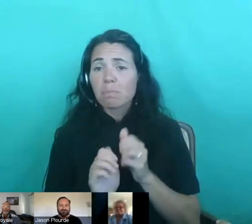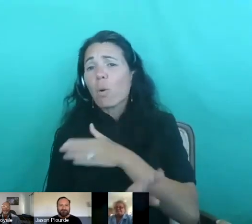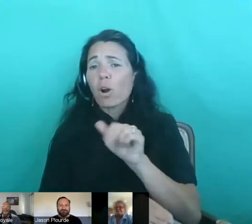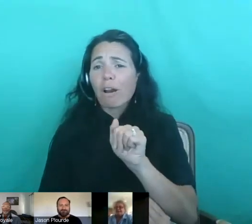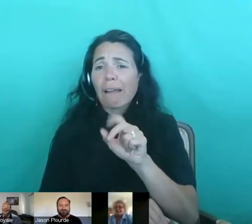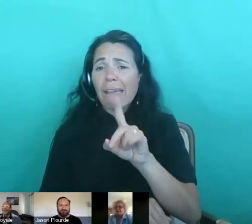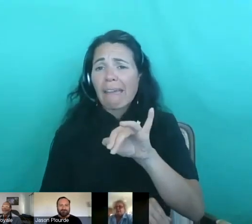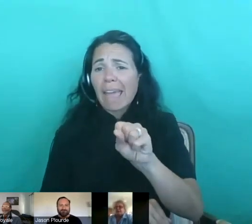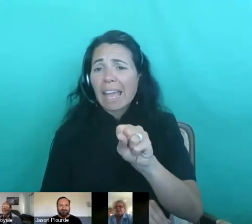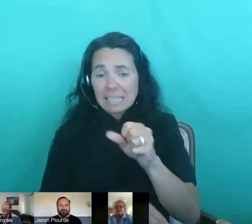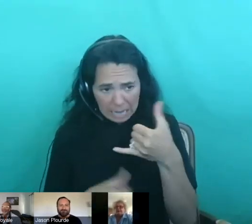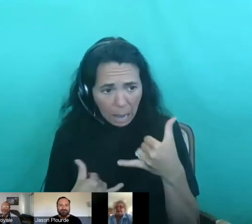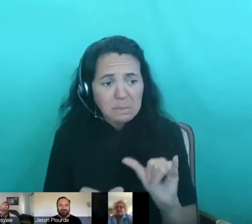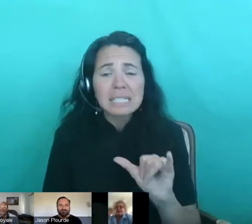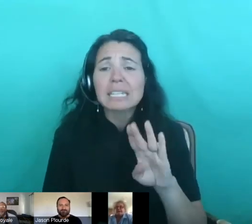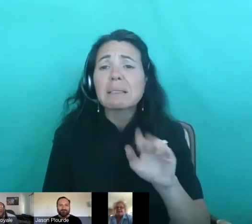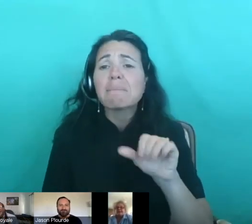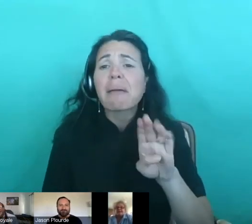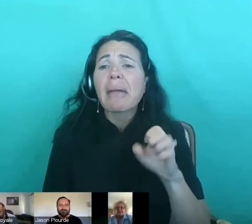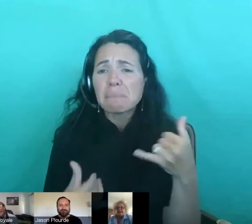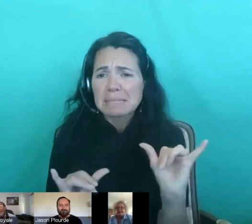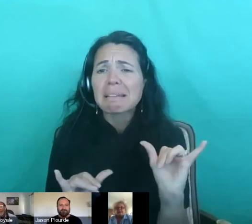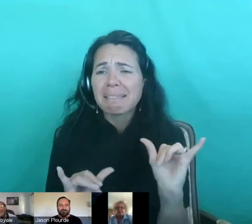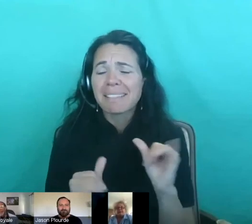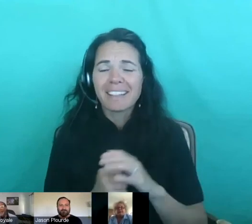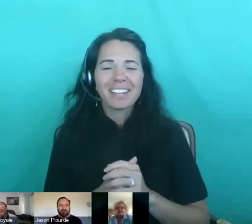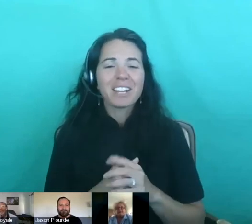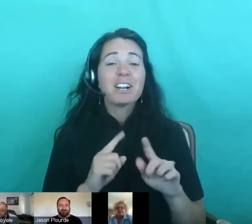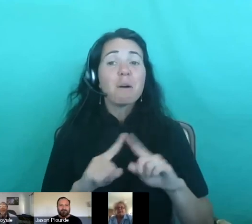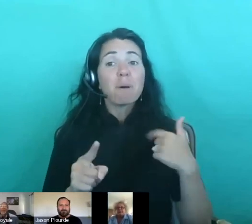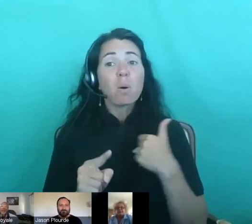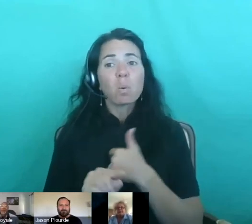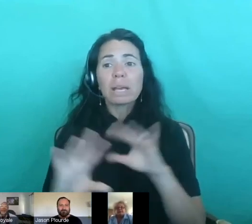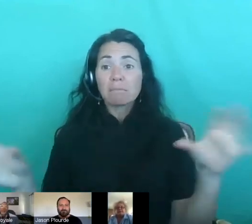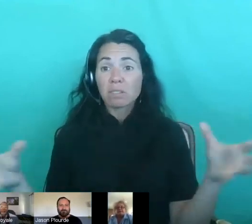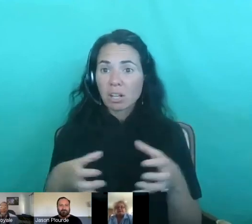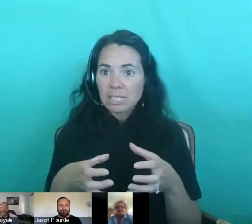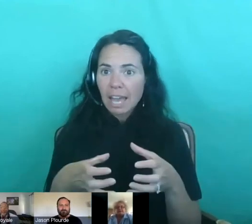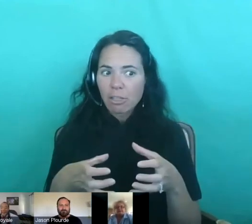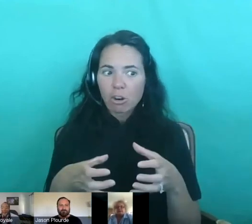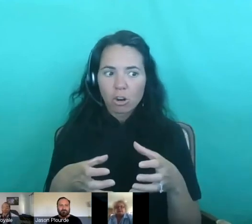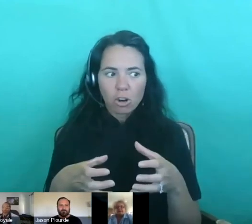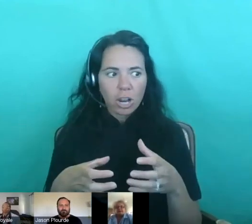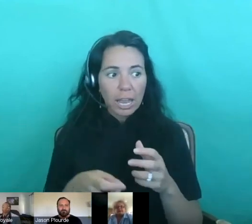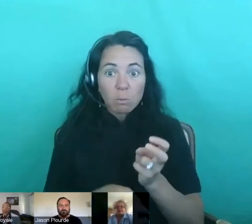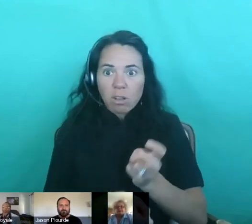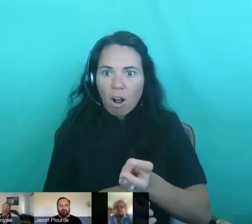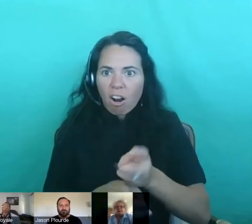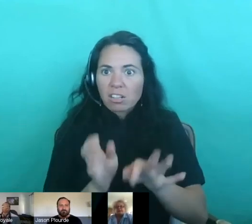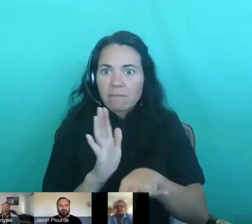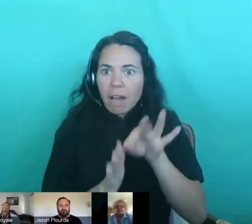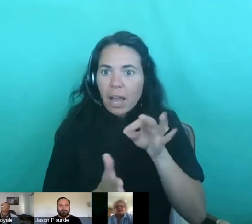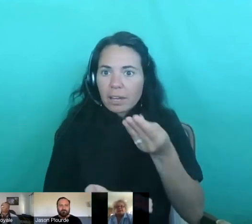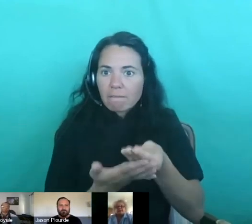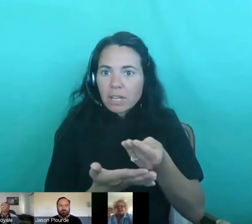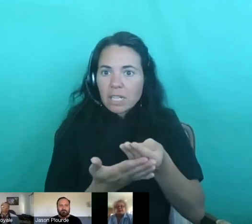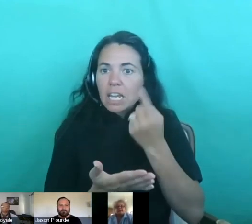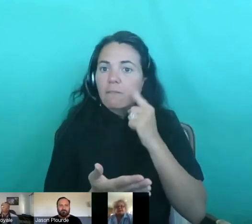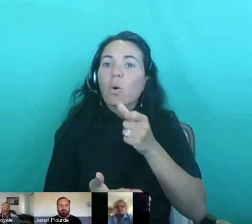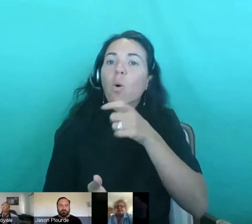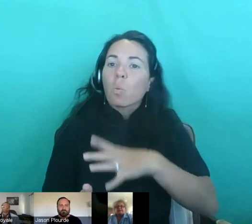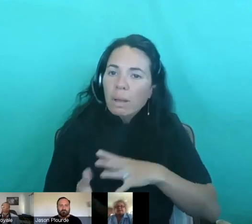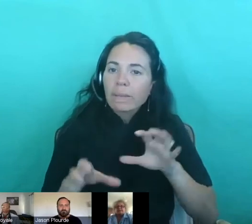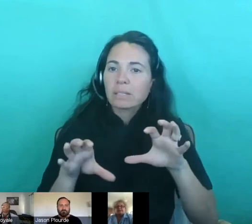And we got together, and it was difficult to find funding for a women's organization,